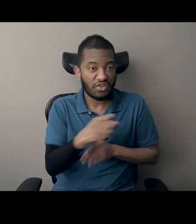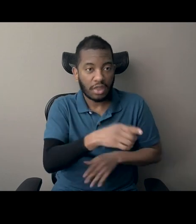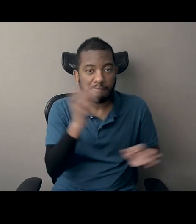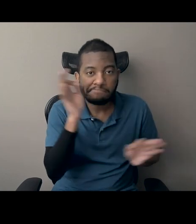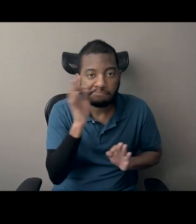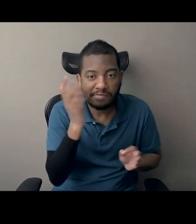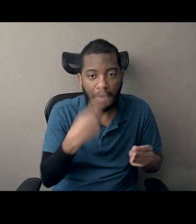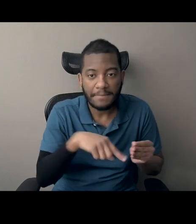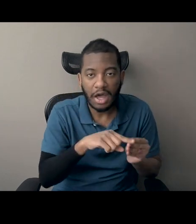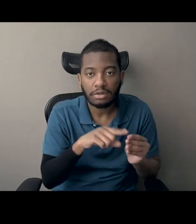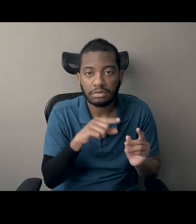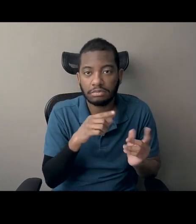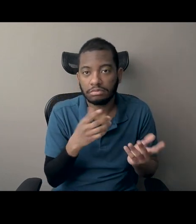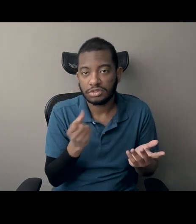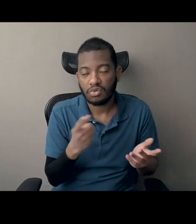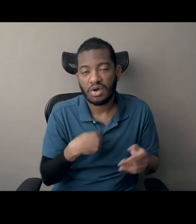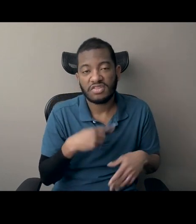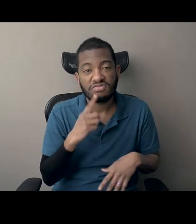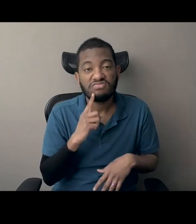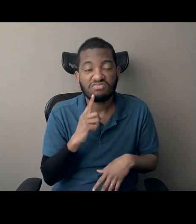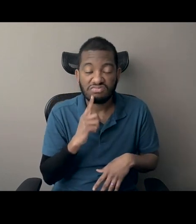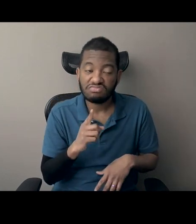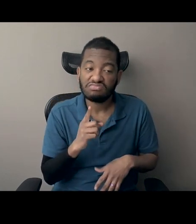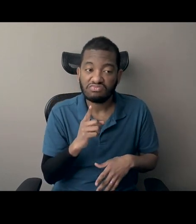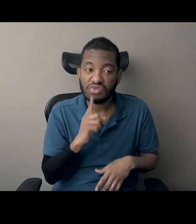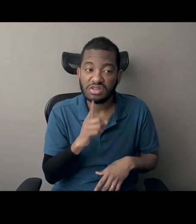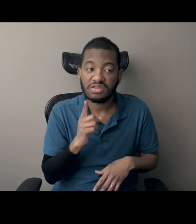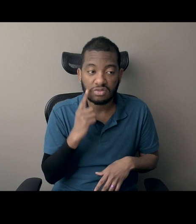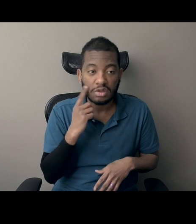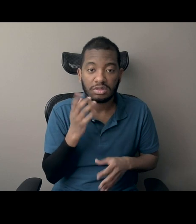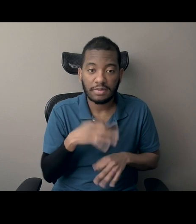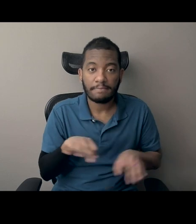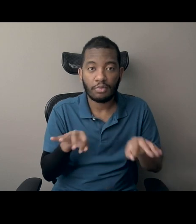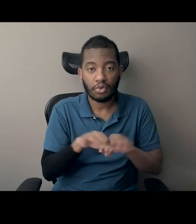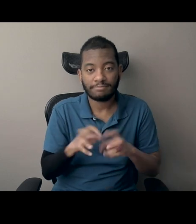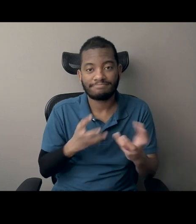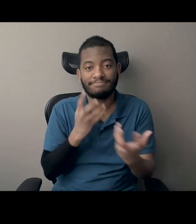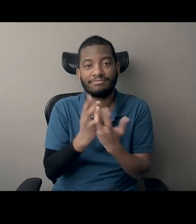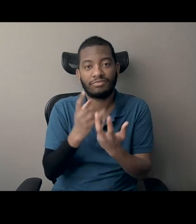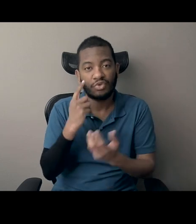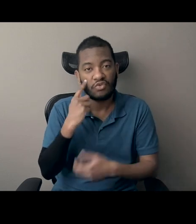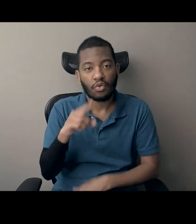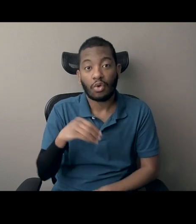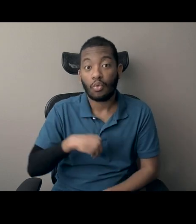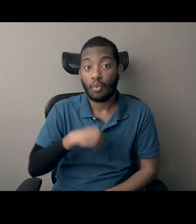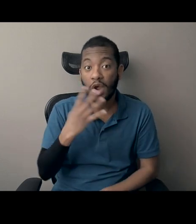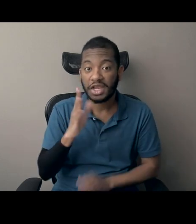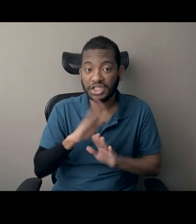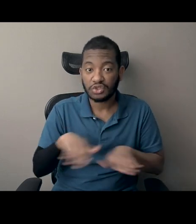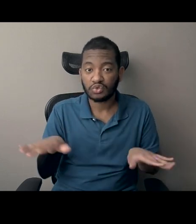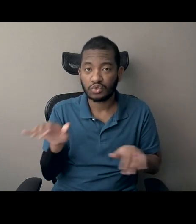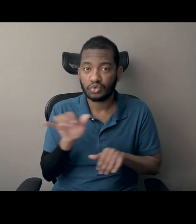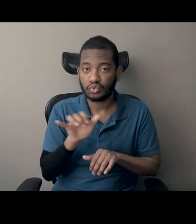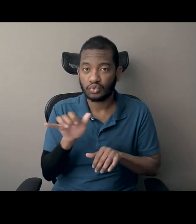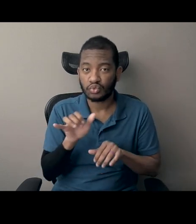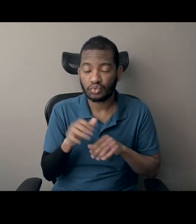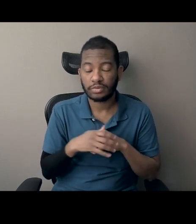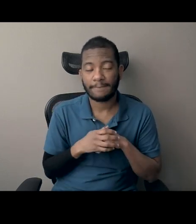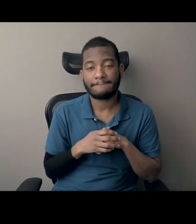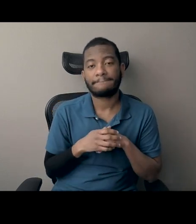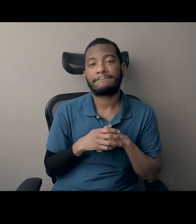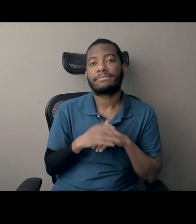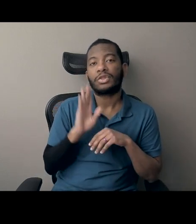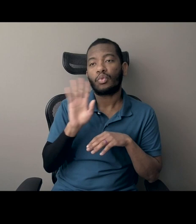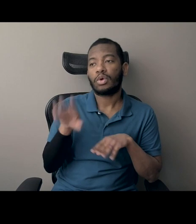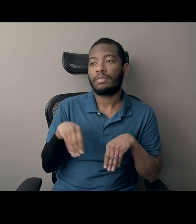I also think the story is definitely for white children, um, because I think it gives you a broader sense of what